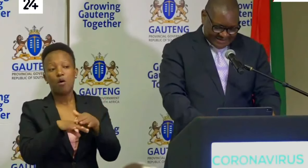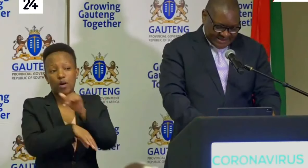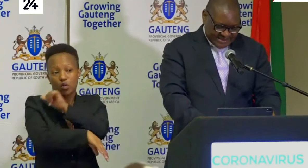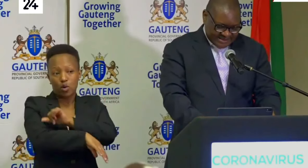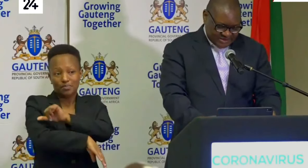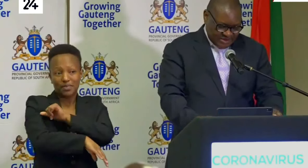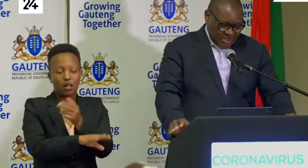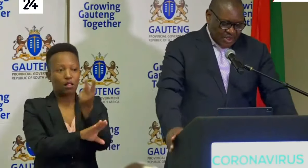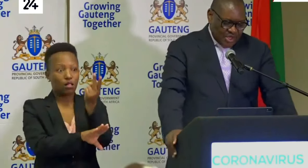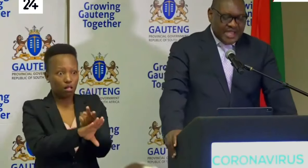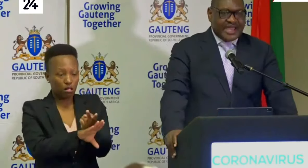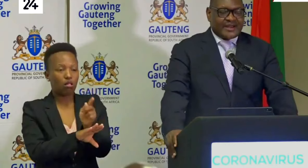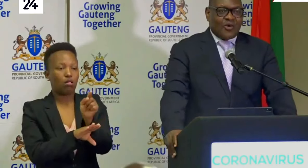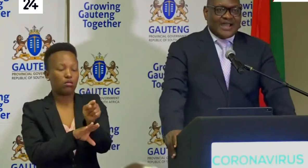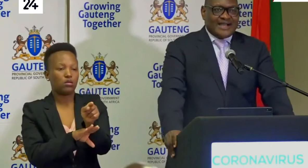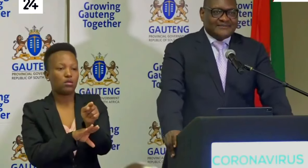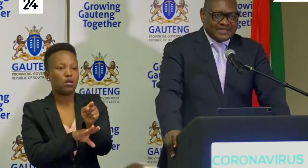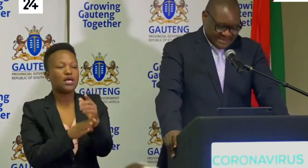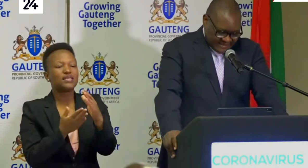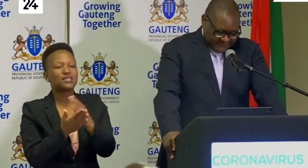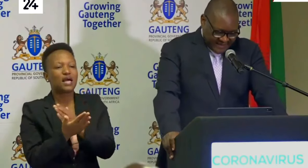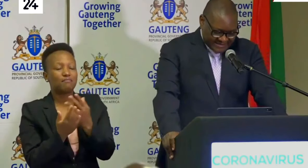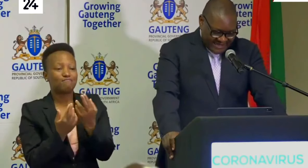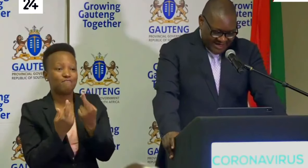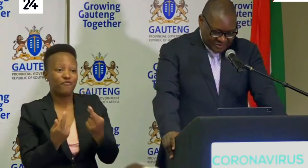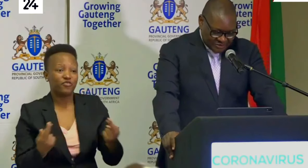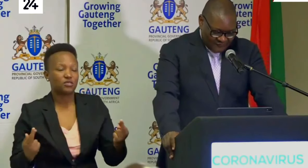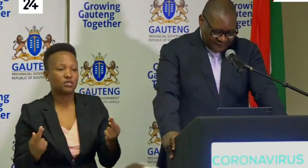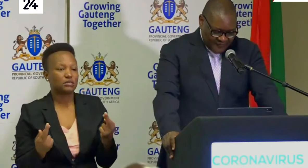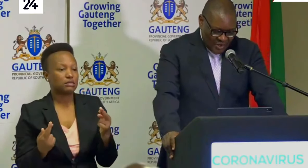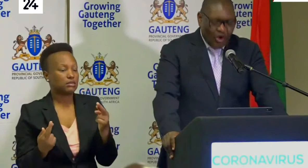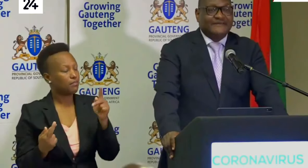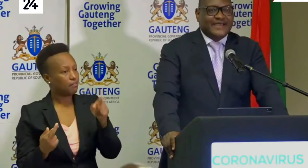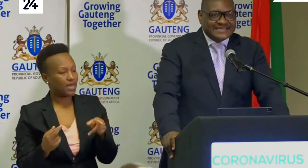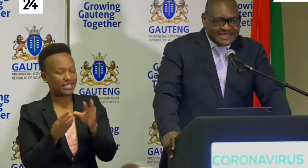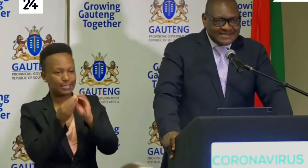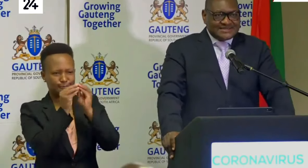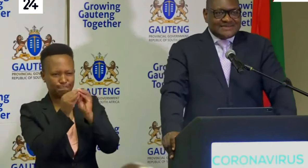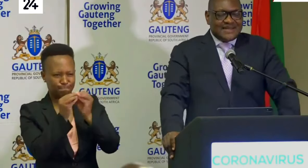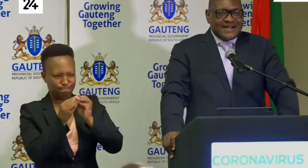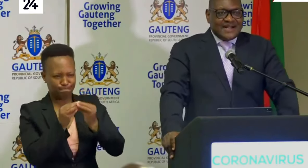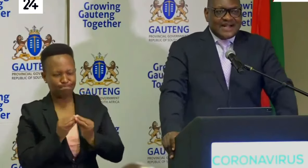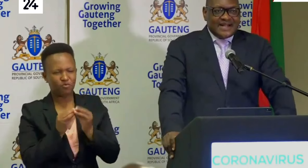facilities require significant amount of conversion